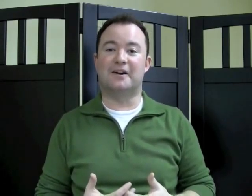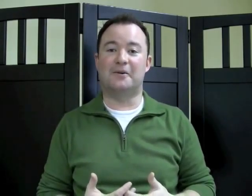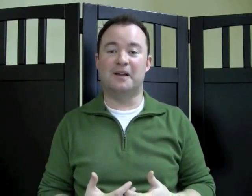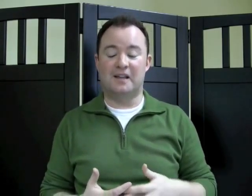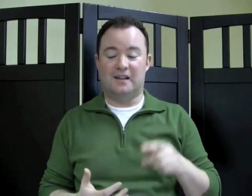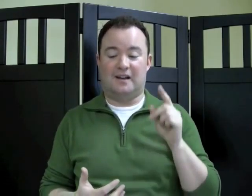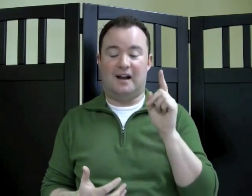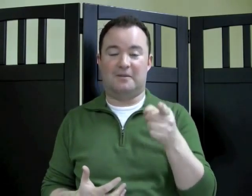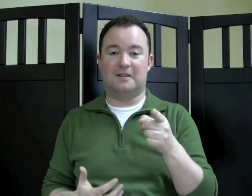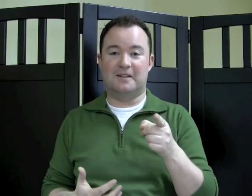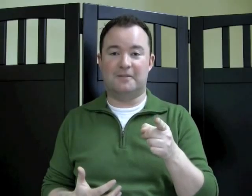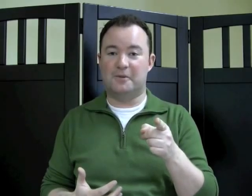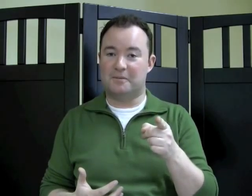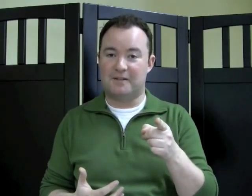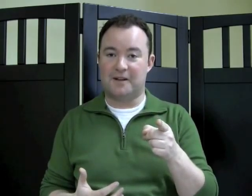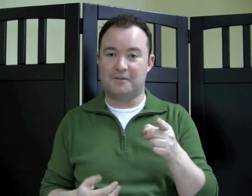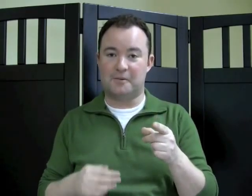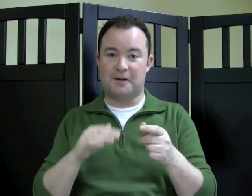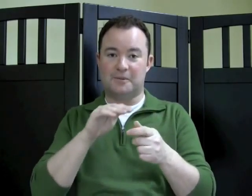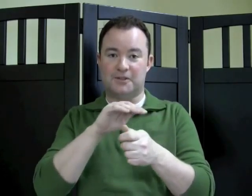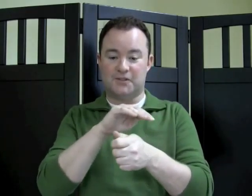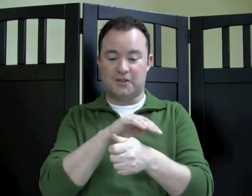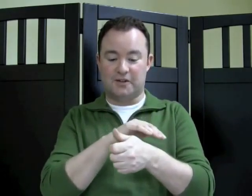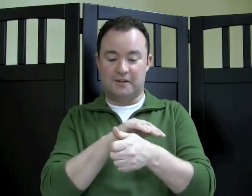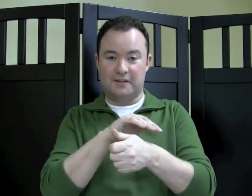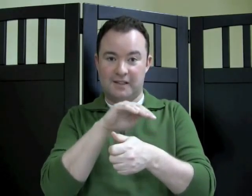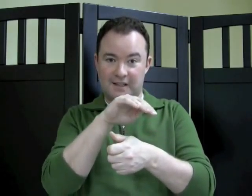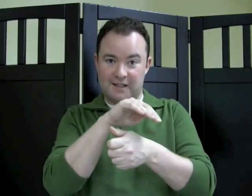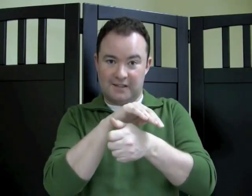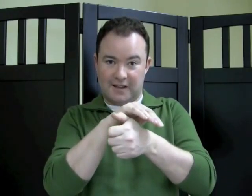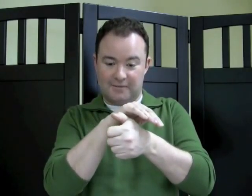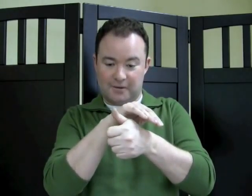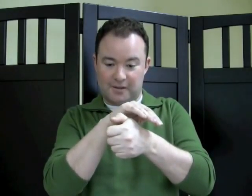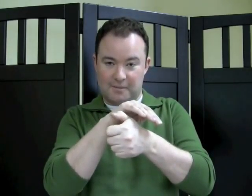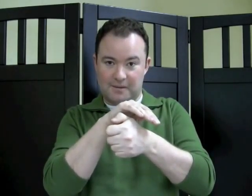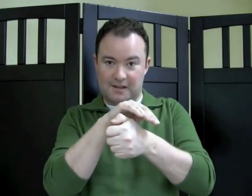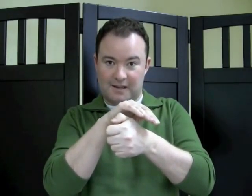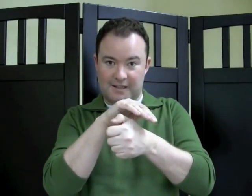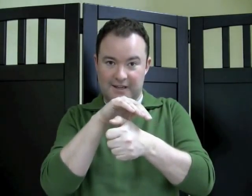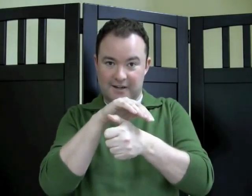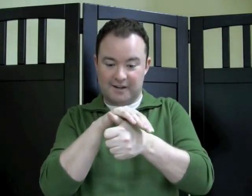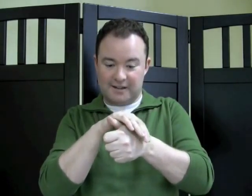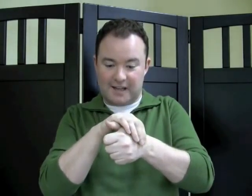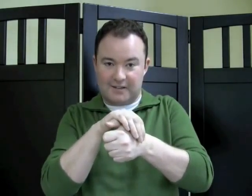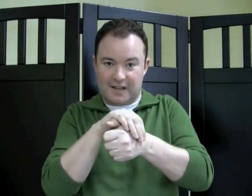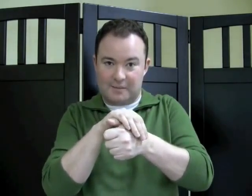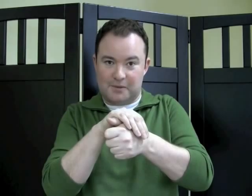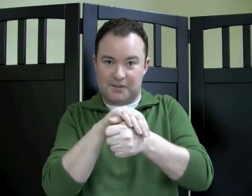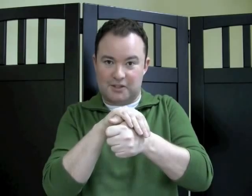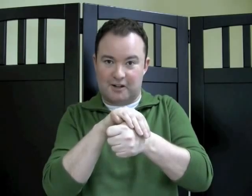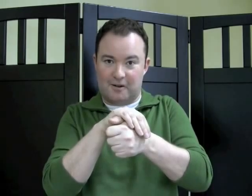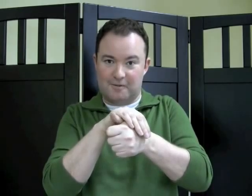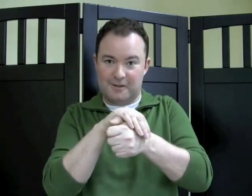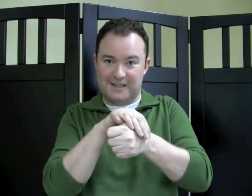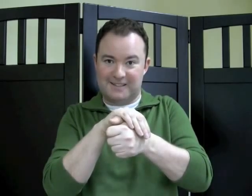know. I'm gonna leave you with my favorite one which is turtle. You have your thumb here. And, you kinda put the shell over it.